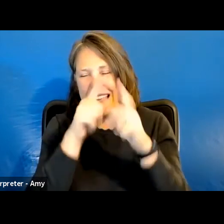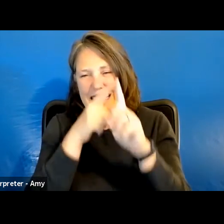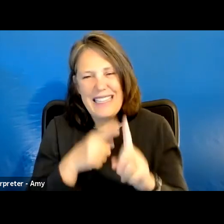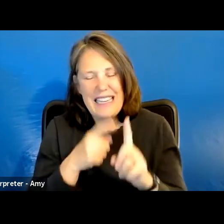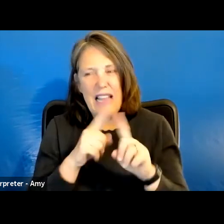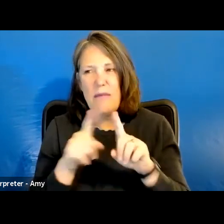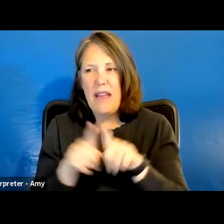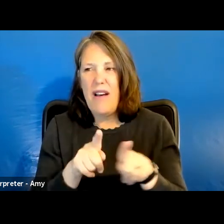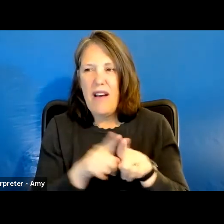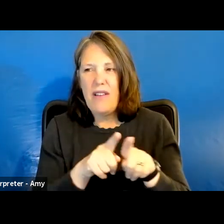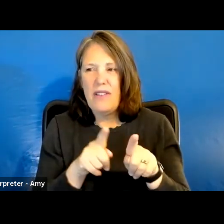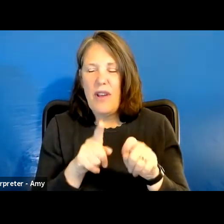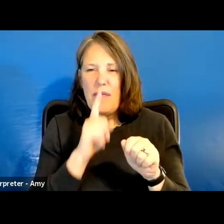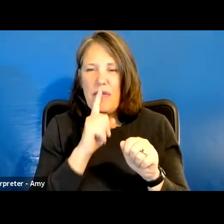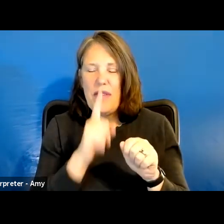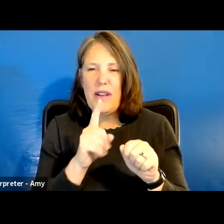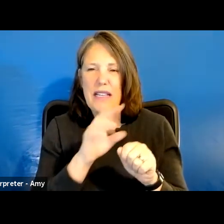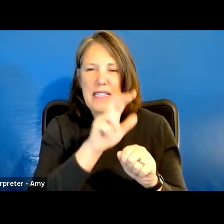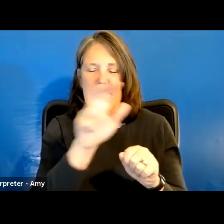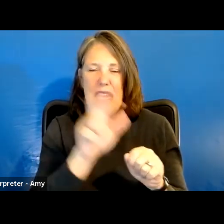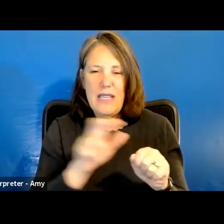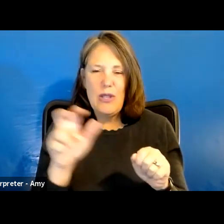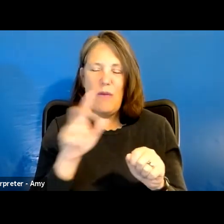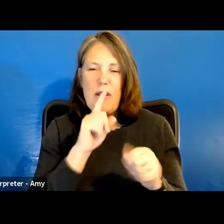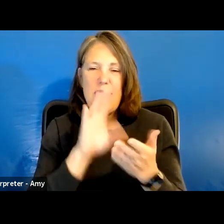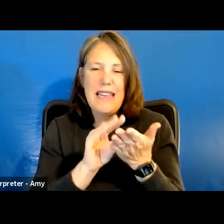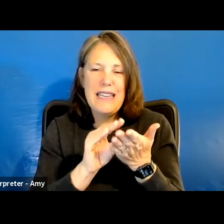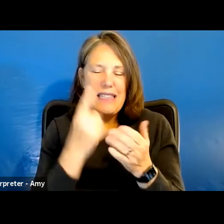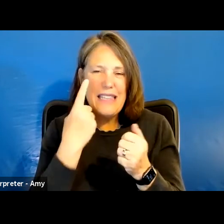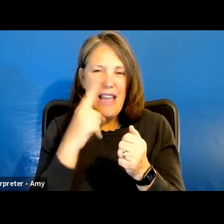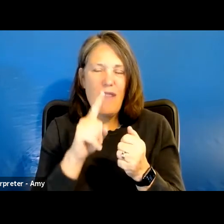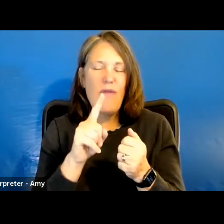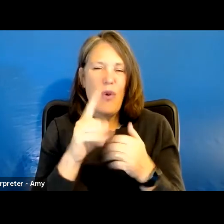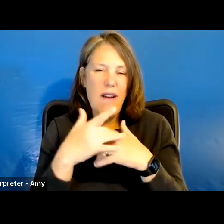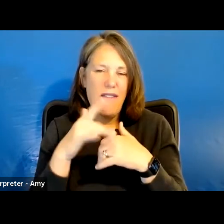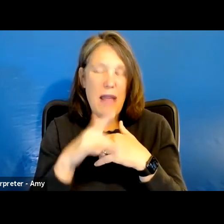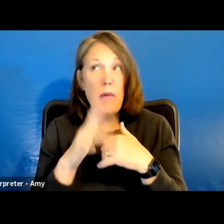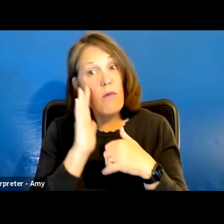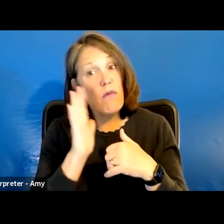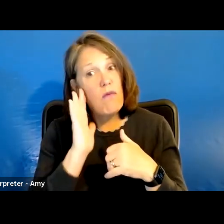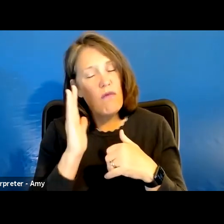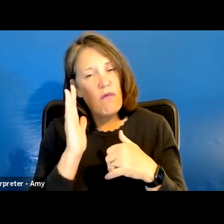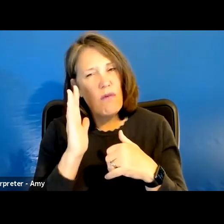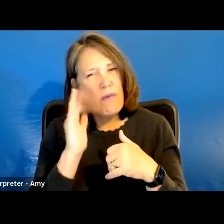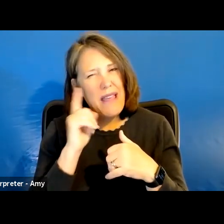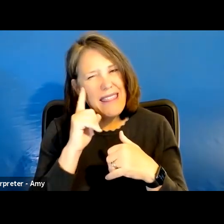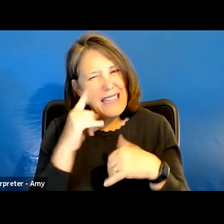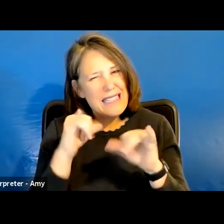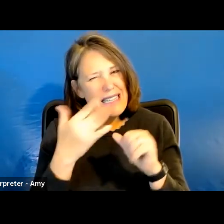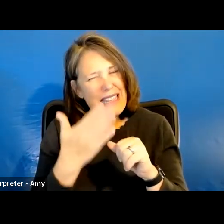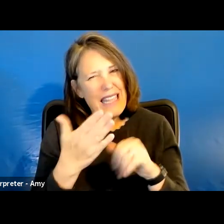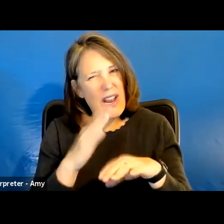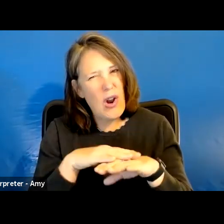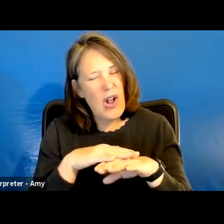There's also some, there's a Zoom, there's a discount for getting Zoom available or there was for a while. I think it's still there on